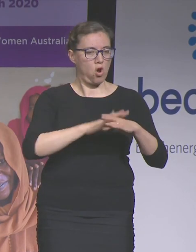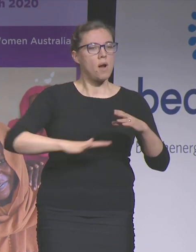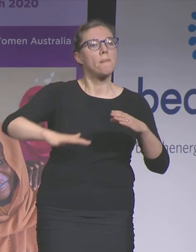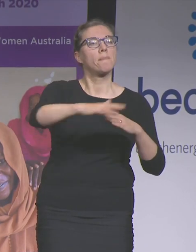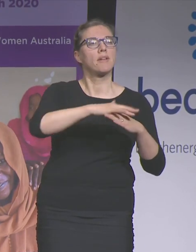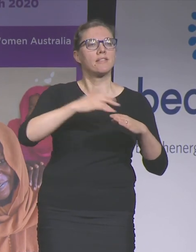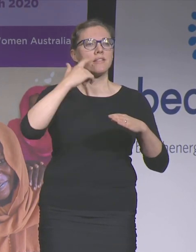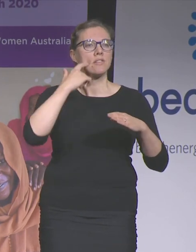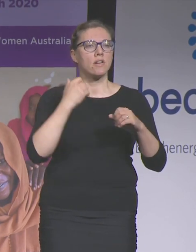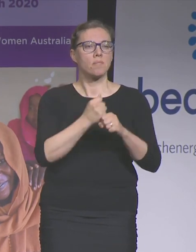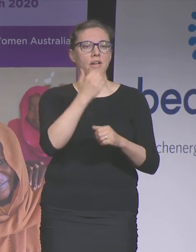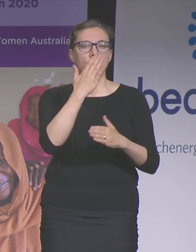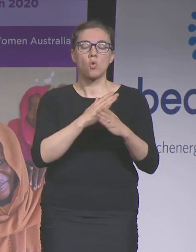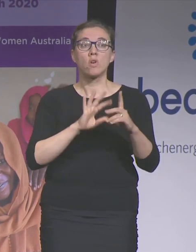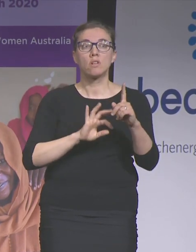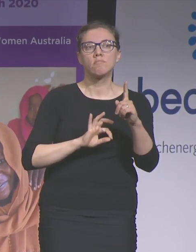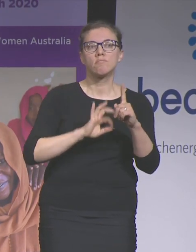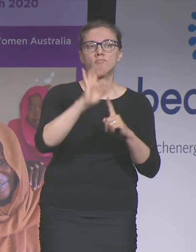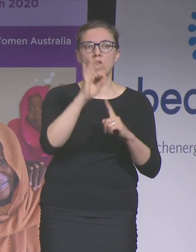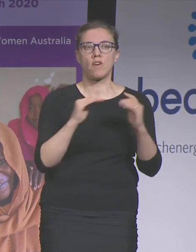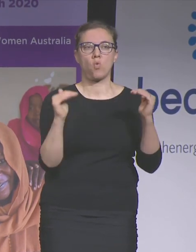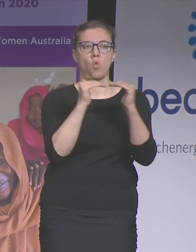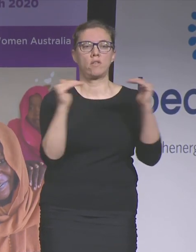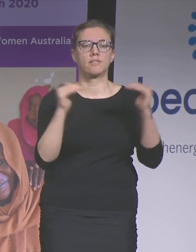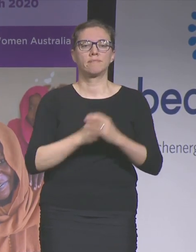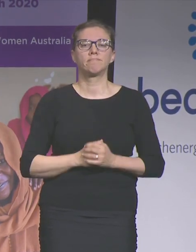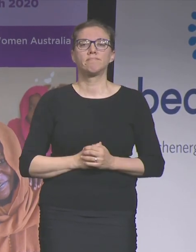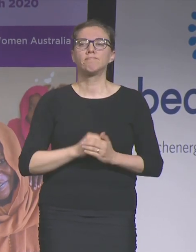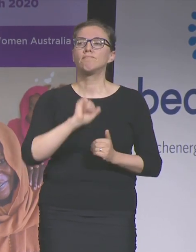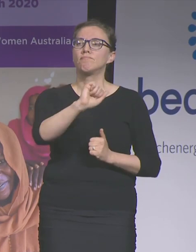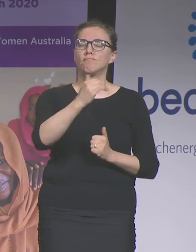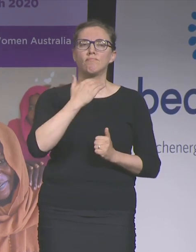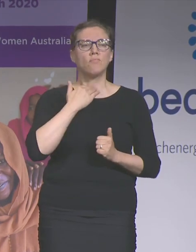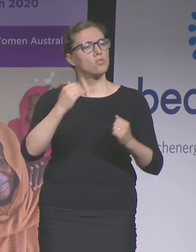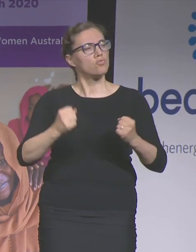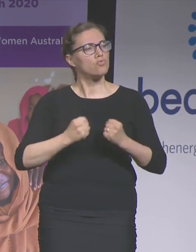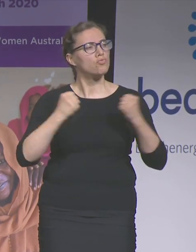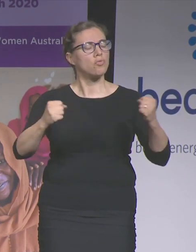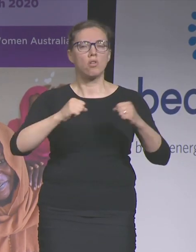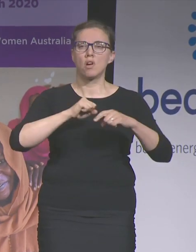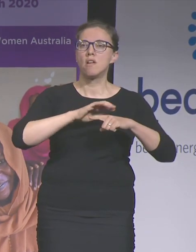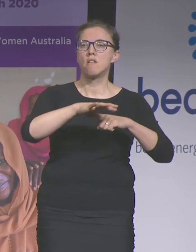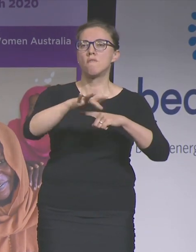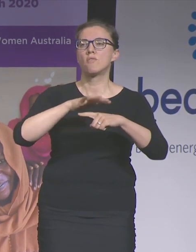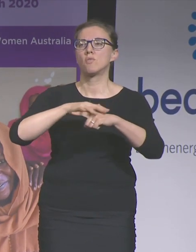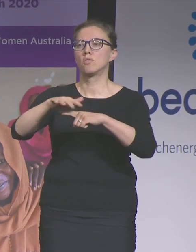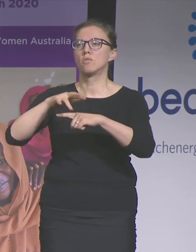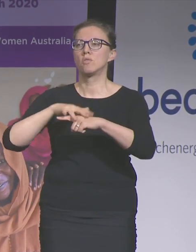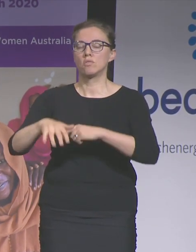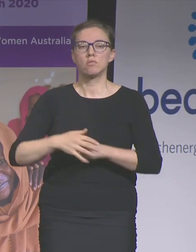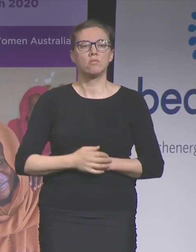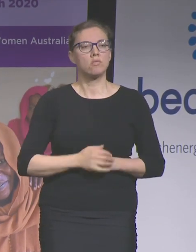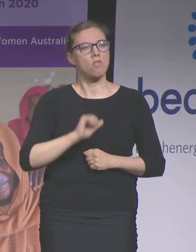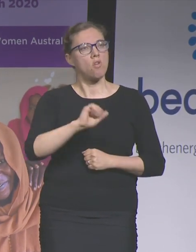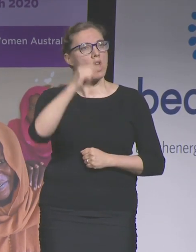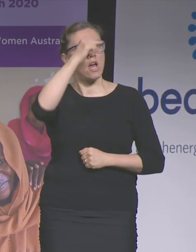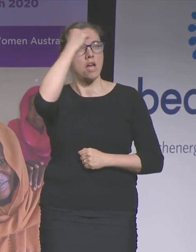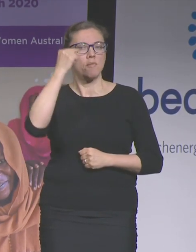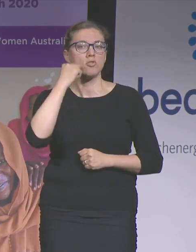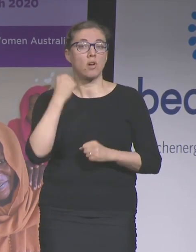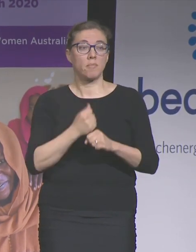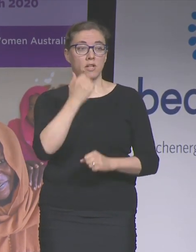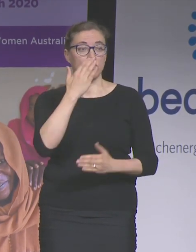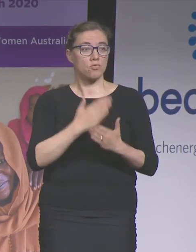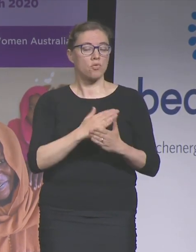She is a powerful and influential voice in the struggle for gender equality, enlisting both men and women as agents of